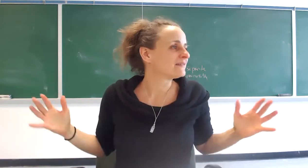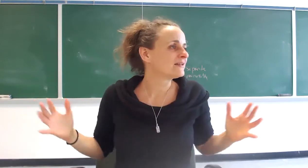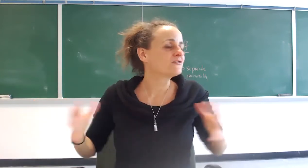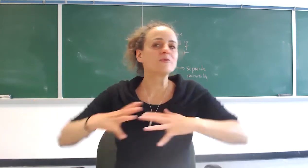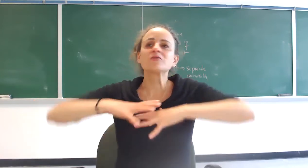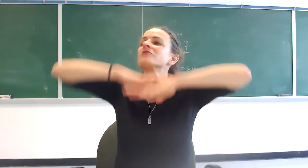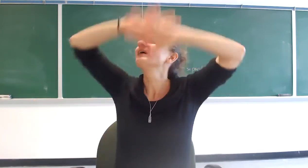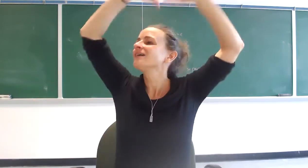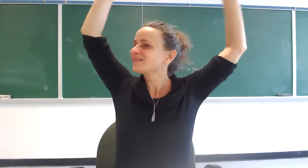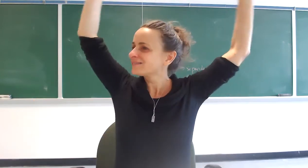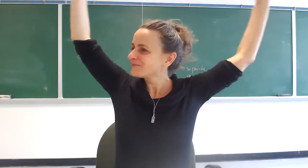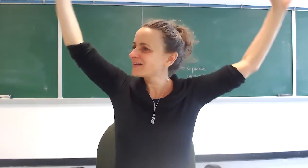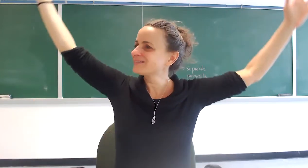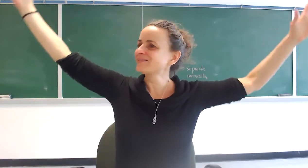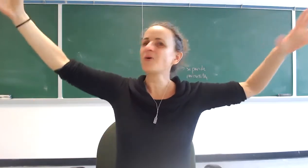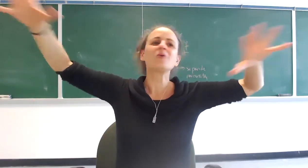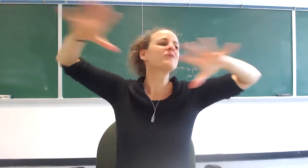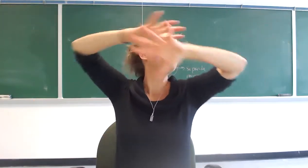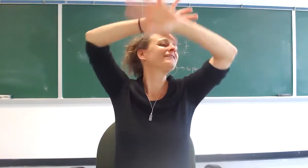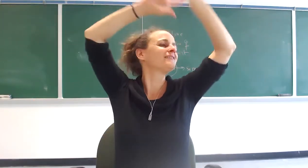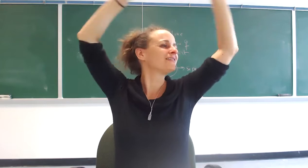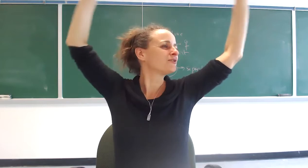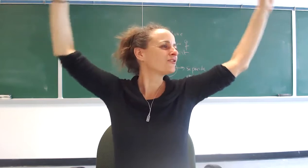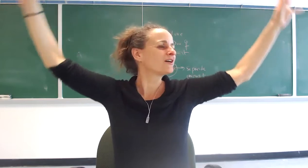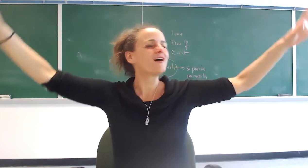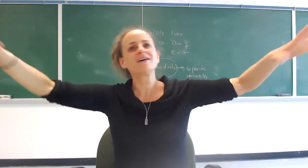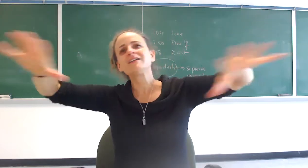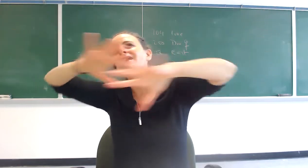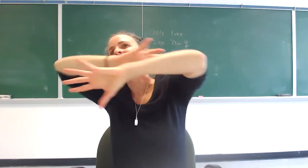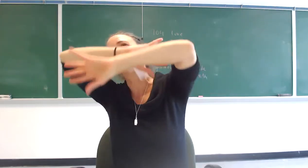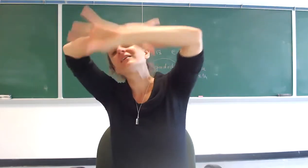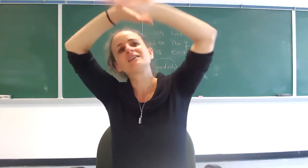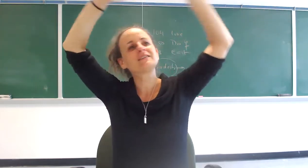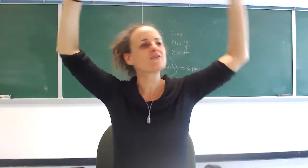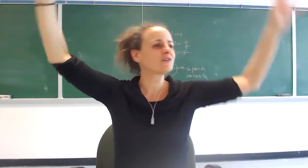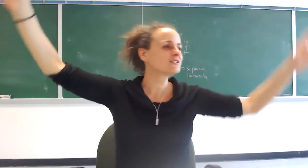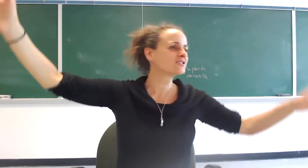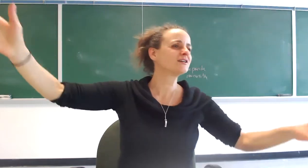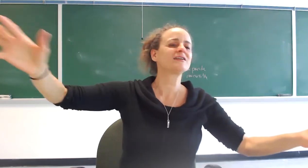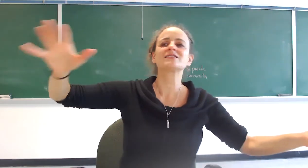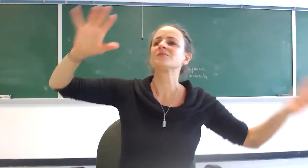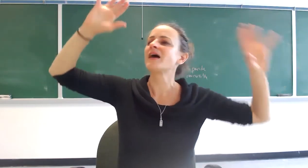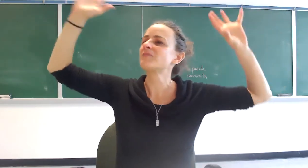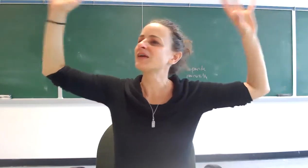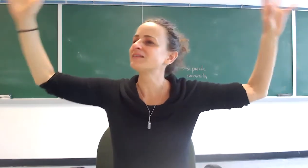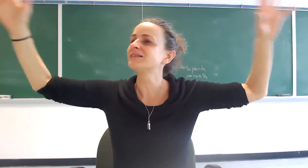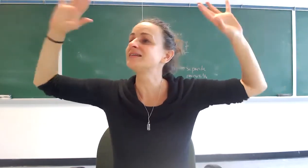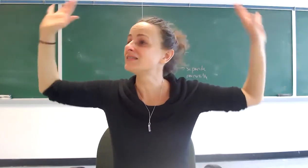and so we create right this whole reality that there is a god and a heaven and salvation and it's going to be a happy ending disney